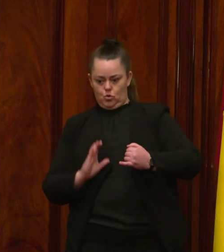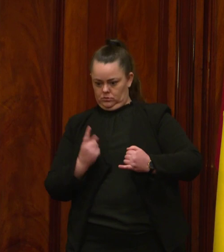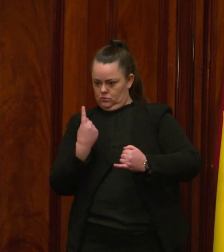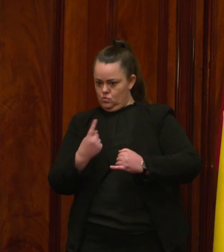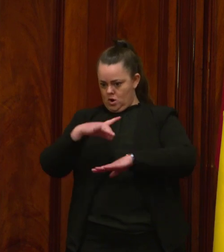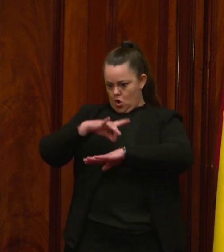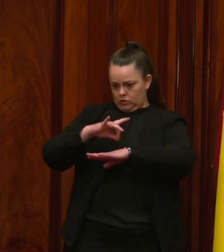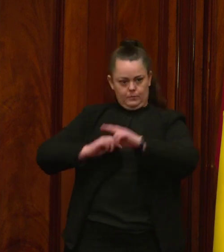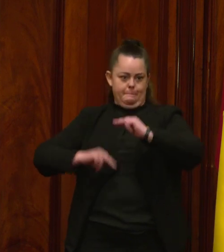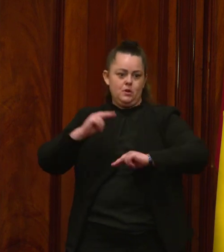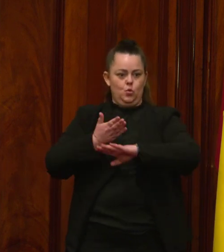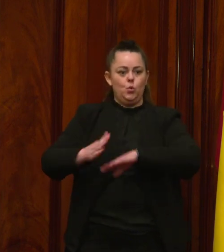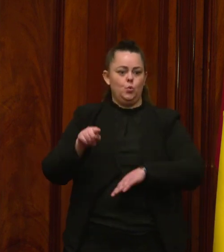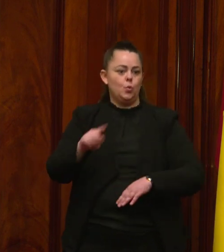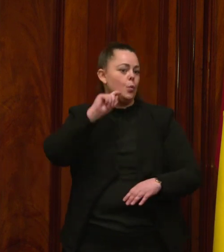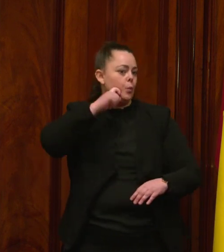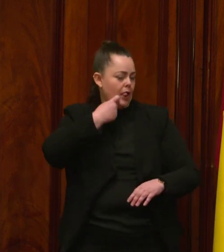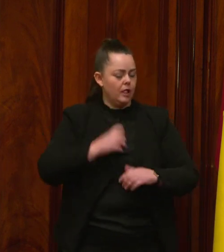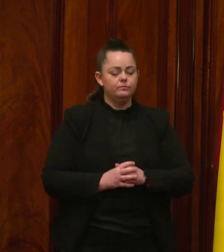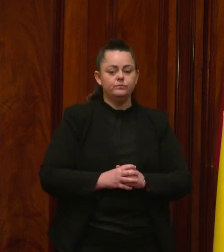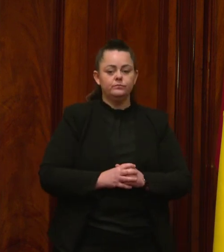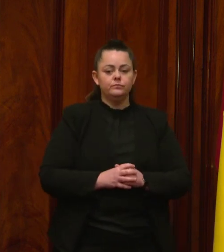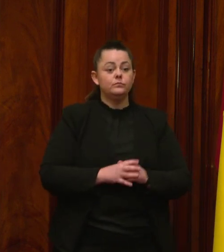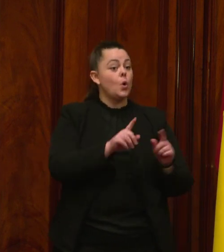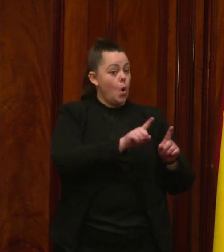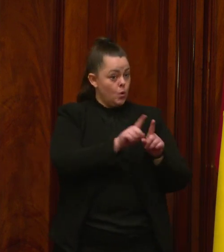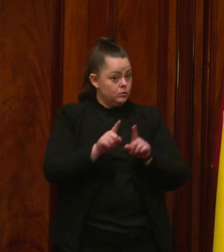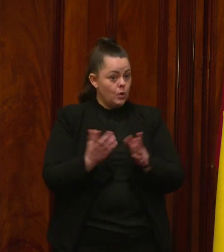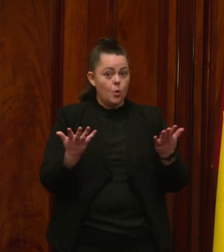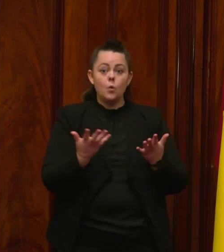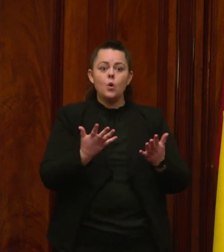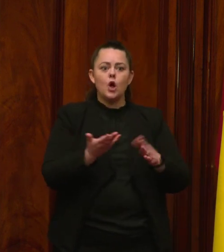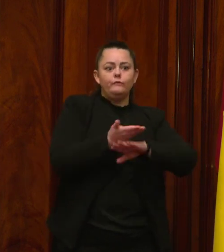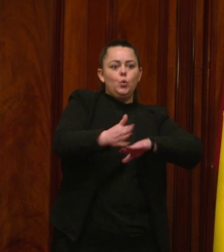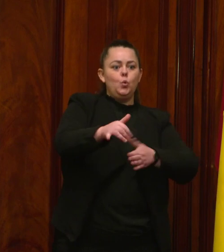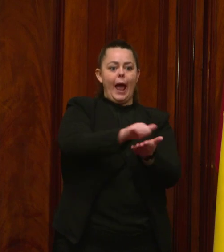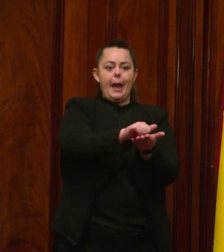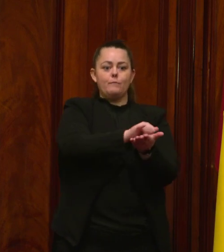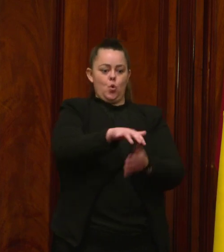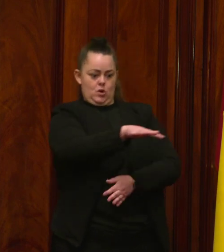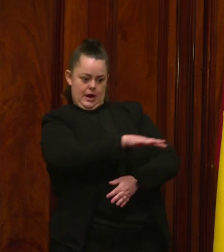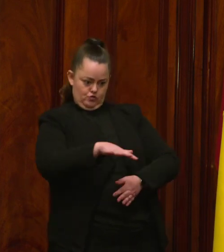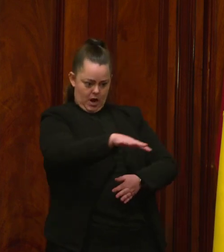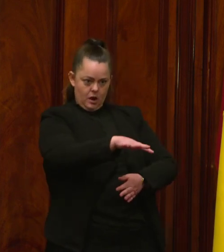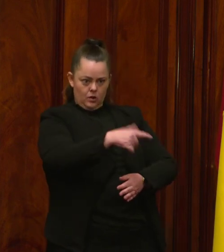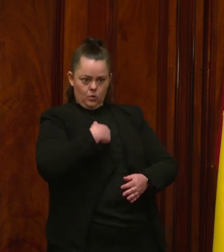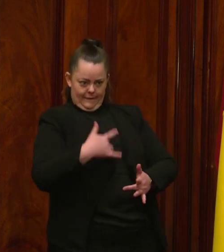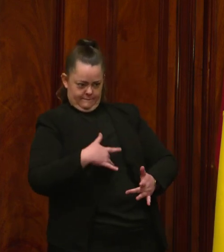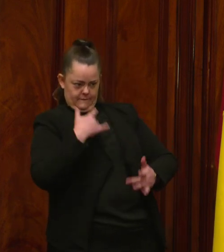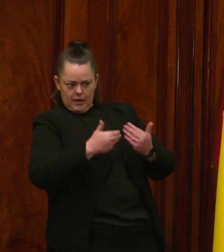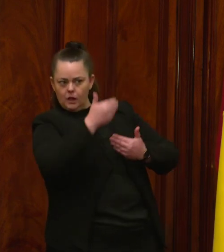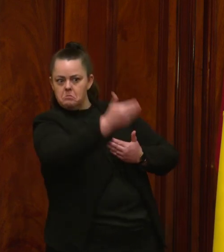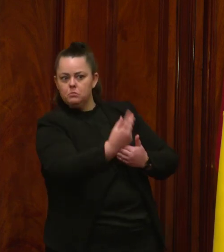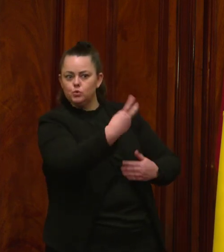also committed to building a new public hospital in the Aerotropolis, which is expected to be the largest growth area in Sydney over the next two